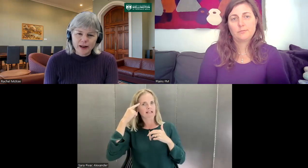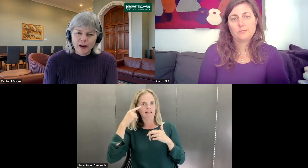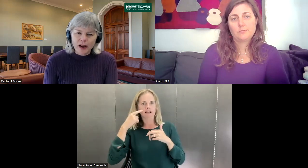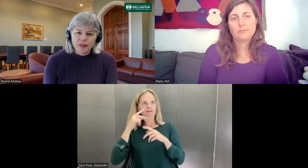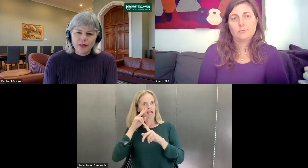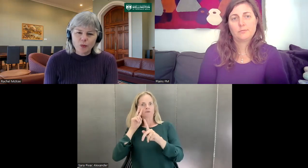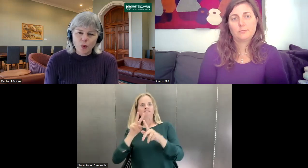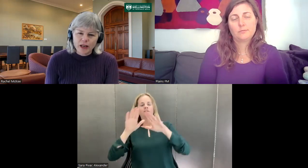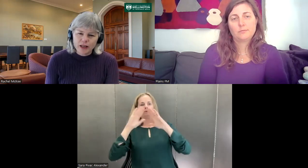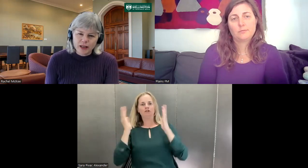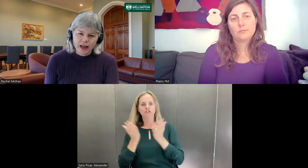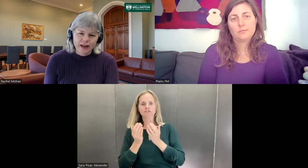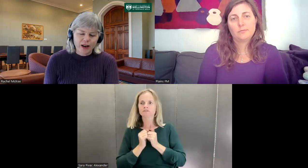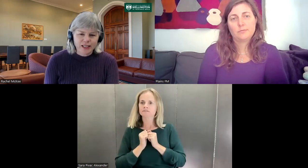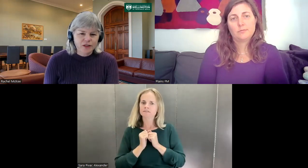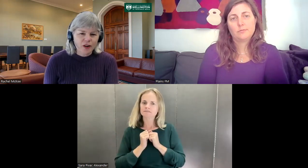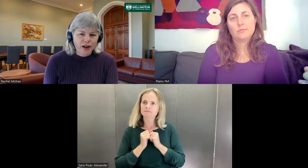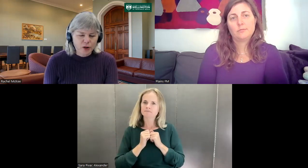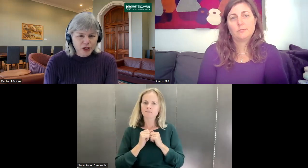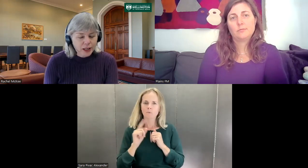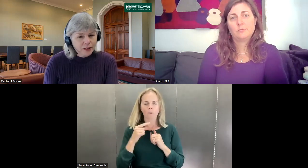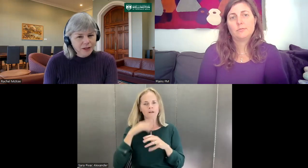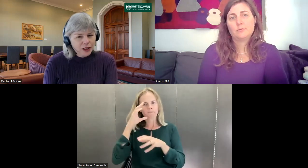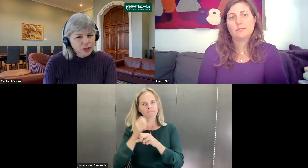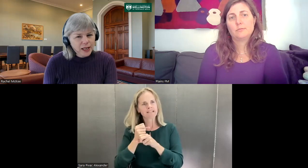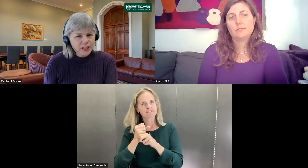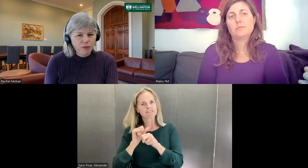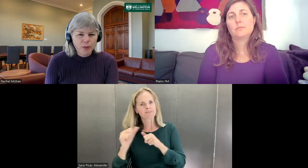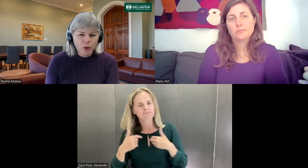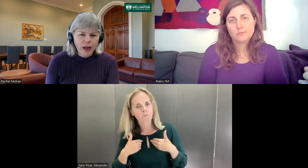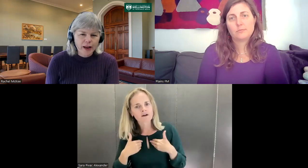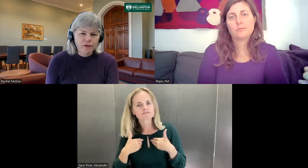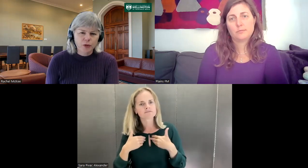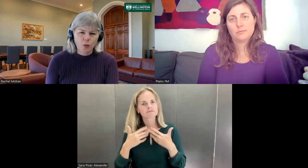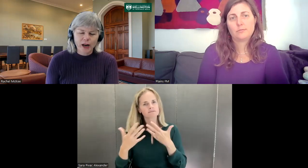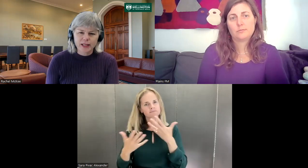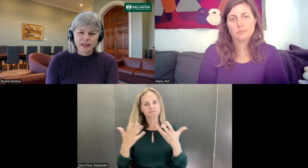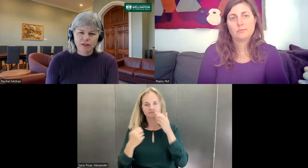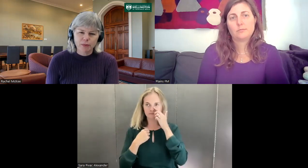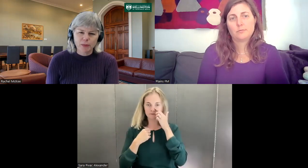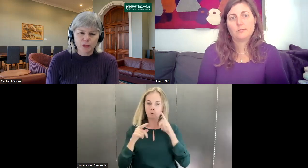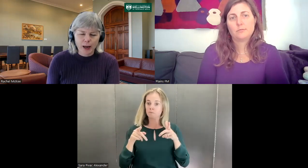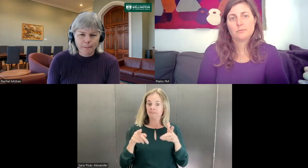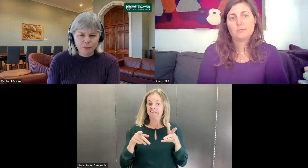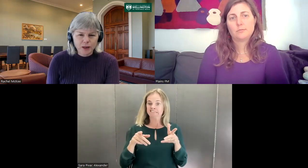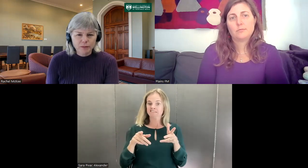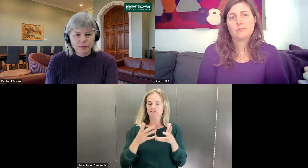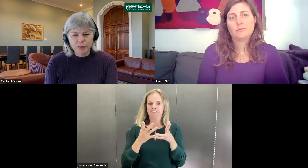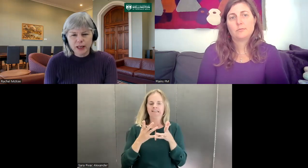we can identify there are particular values that deaf people have, the way that deaf people believe